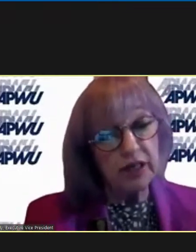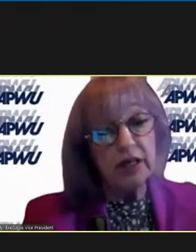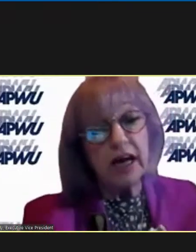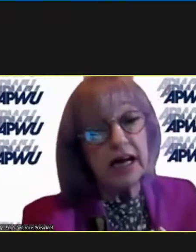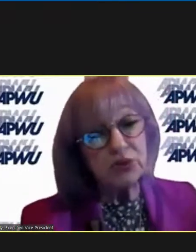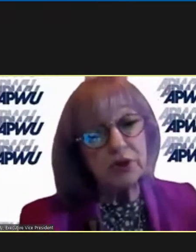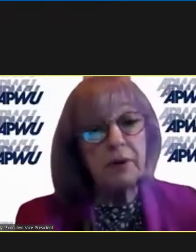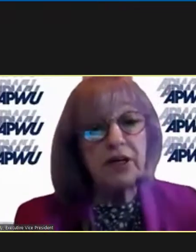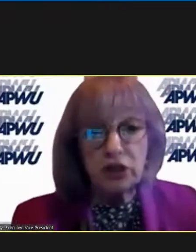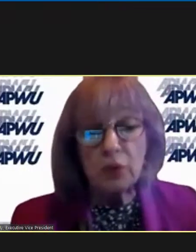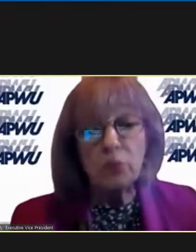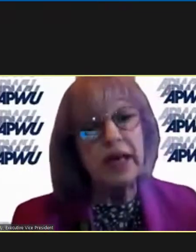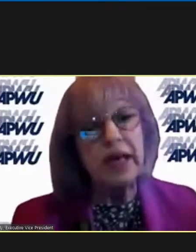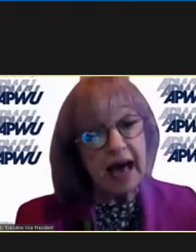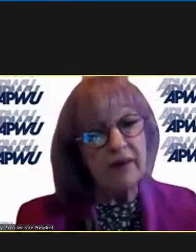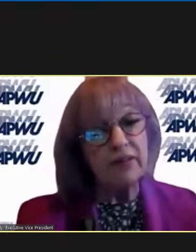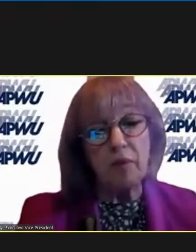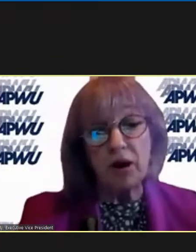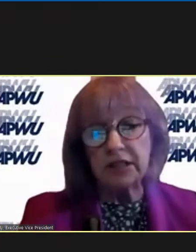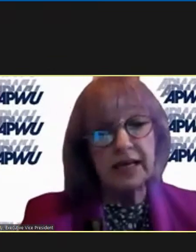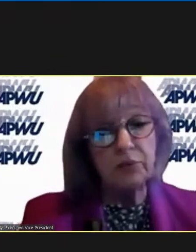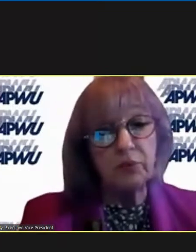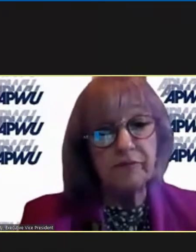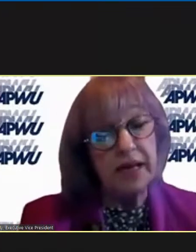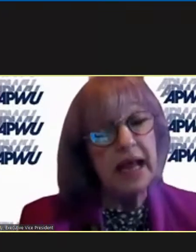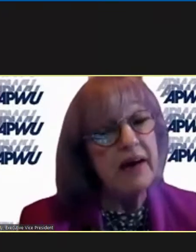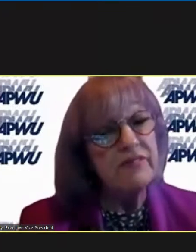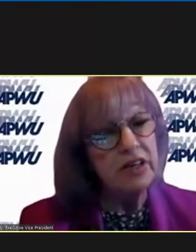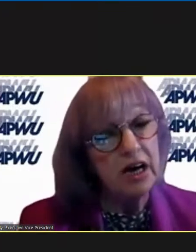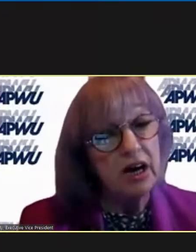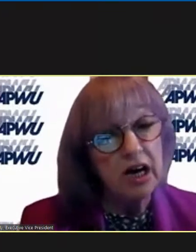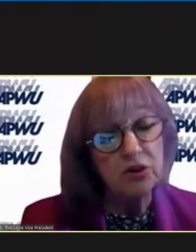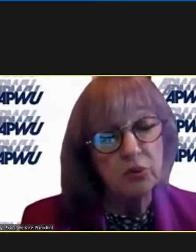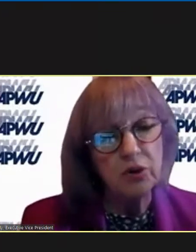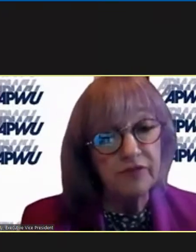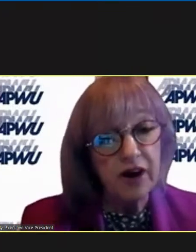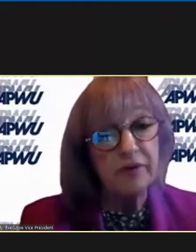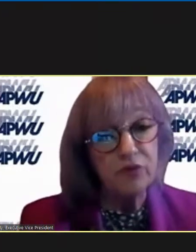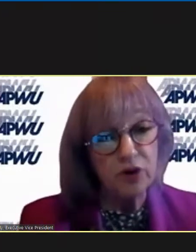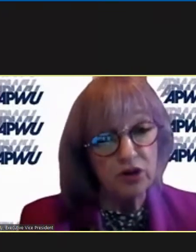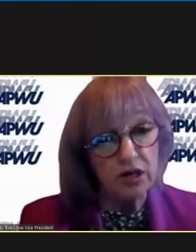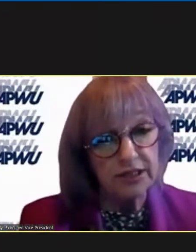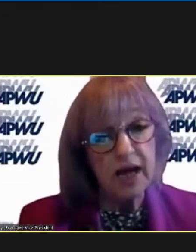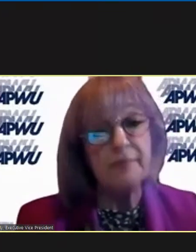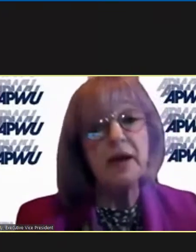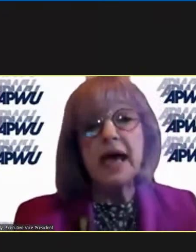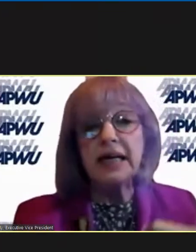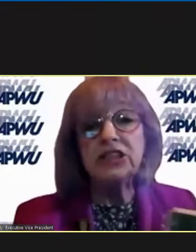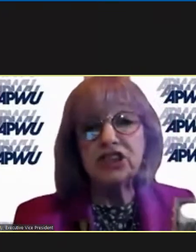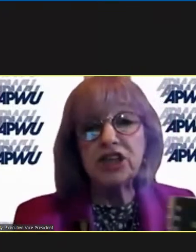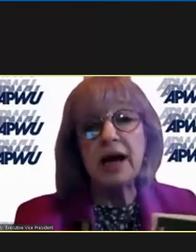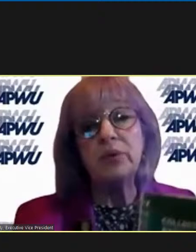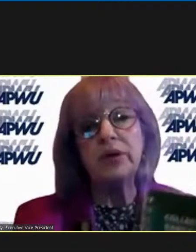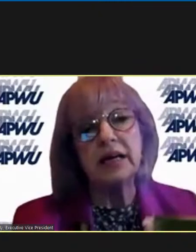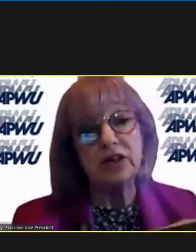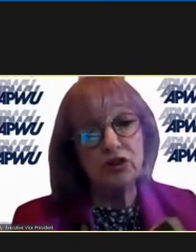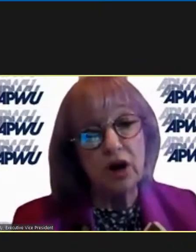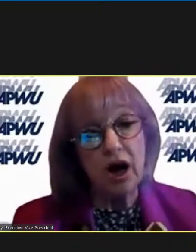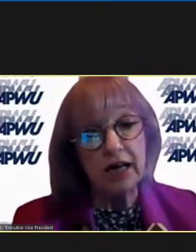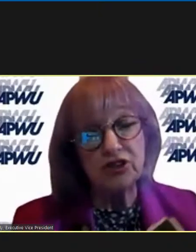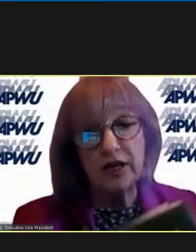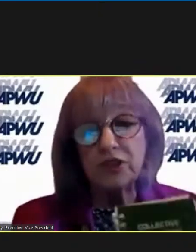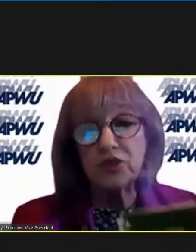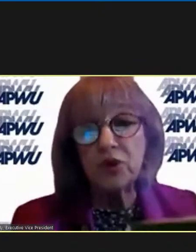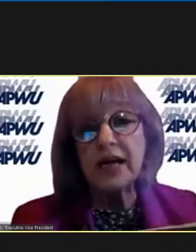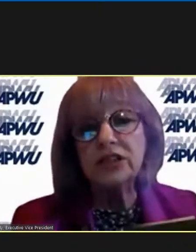all over the country but you know we have like mark said we've been having a hostile work environment for a long time each time we get